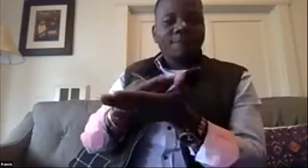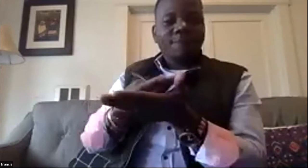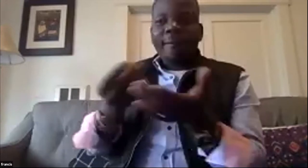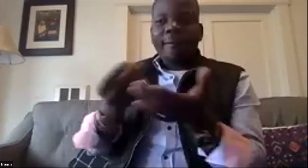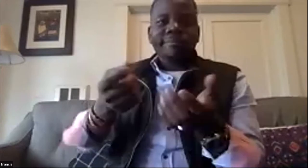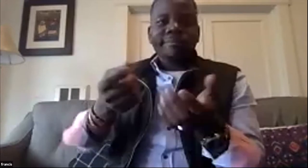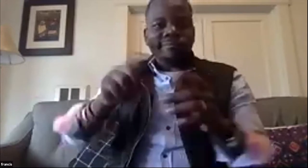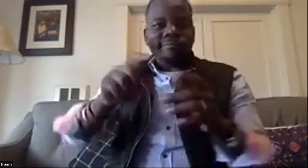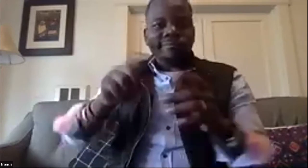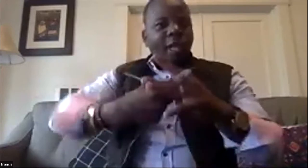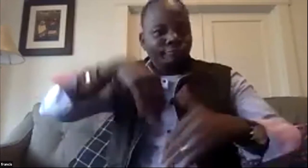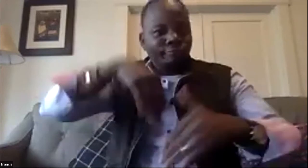have money